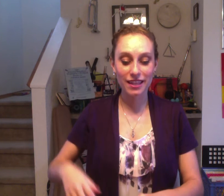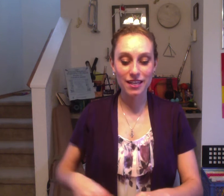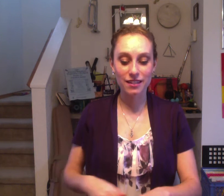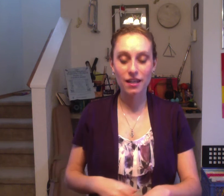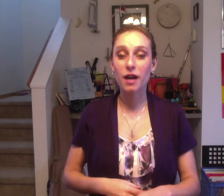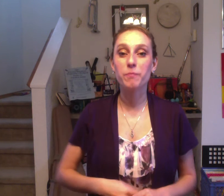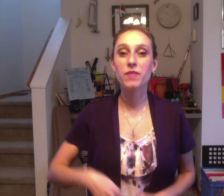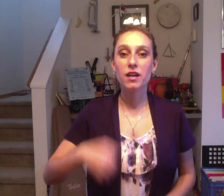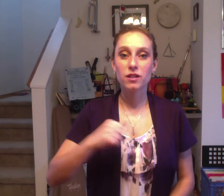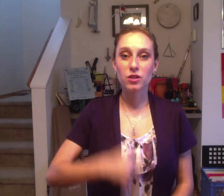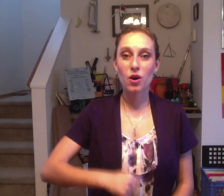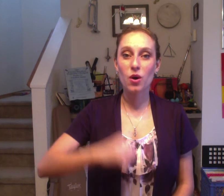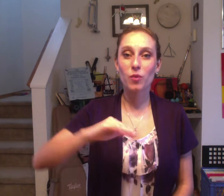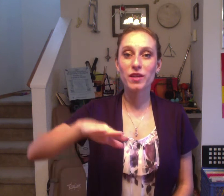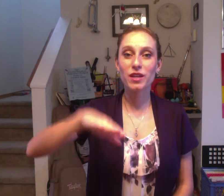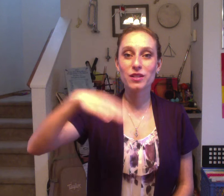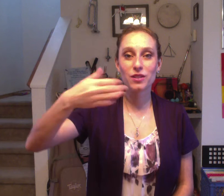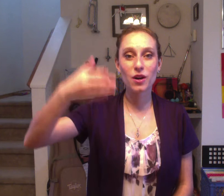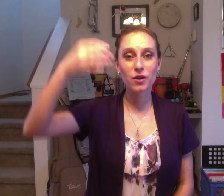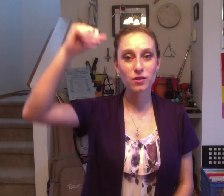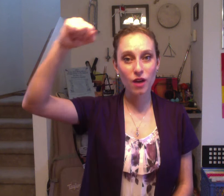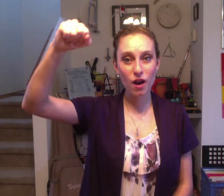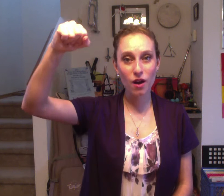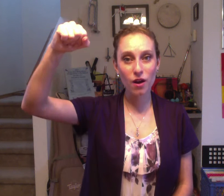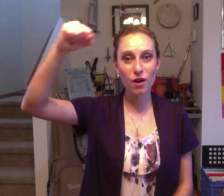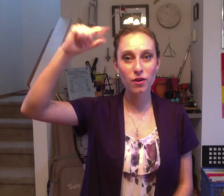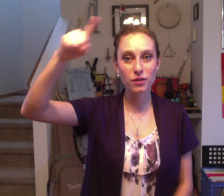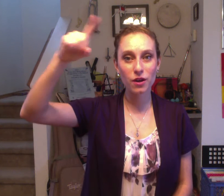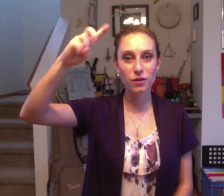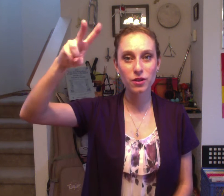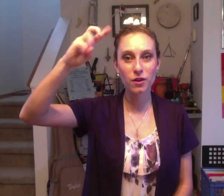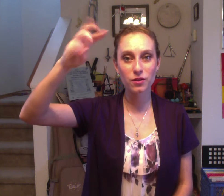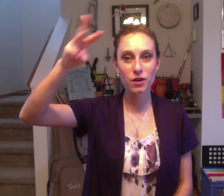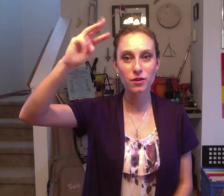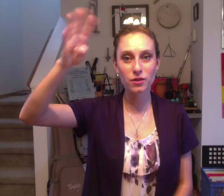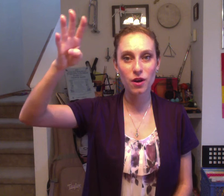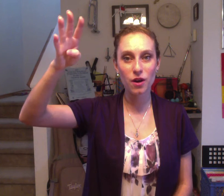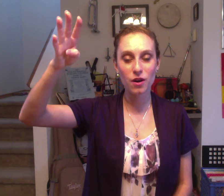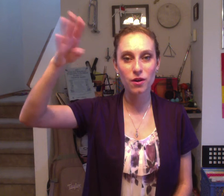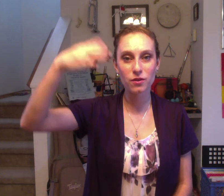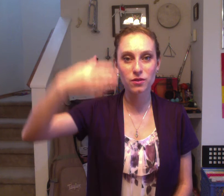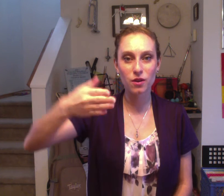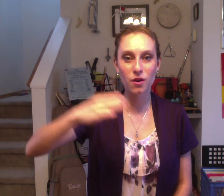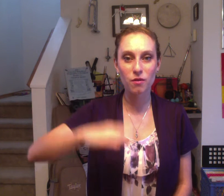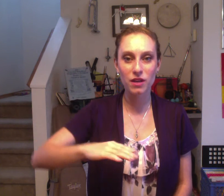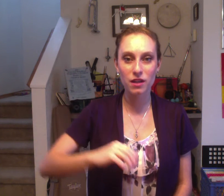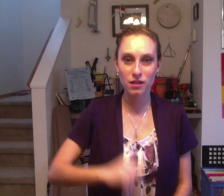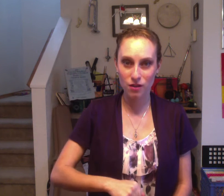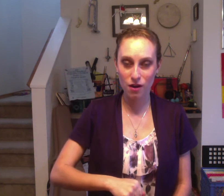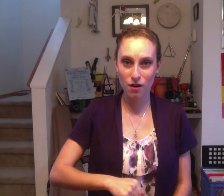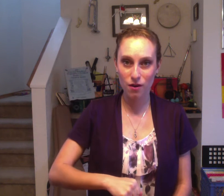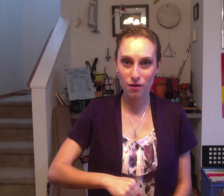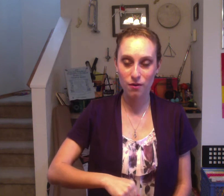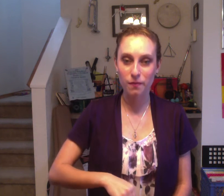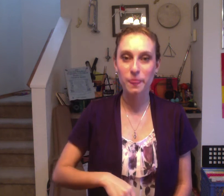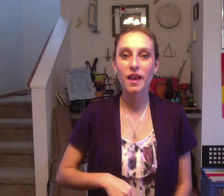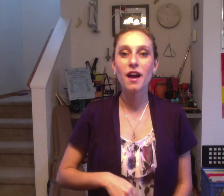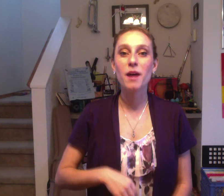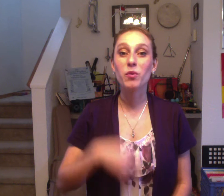this, um, Do, Mi, So, Do, Do, Do, Do, So, Mi, Do. We're